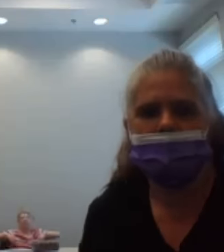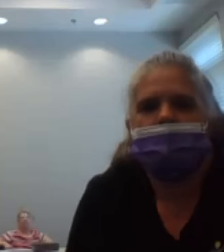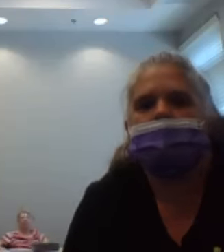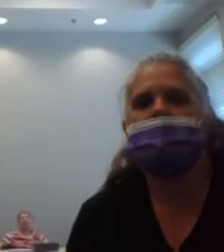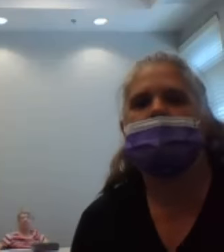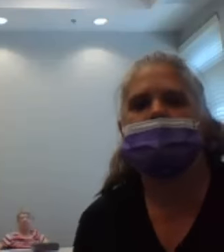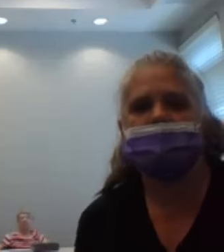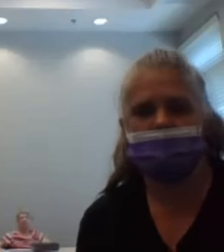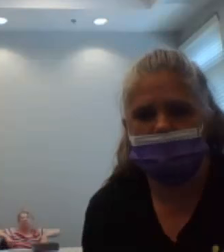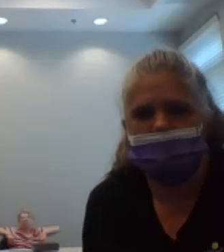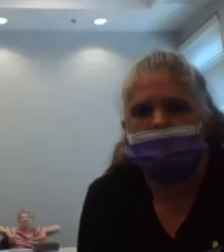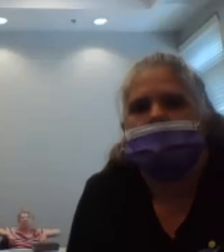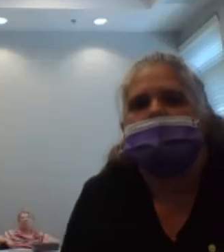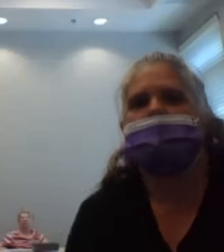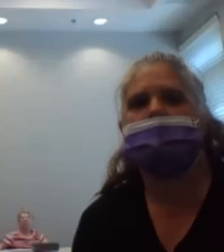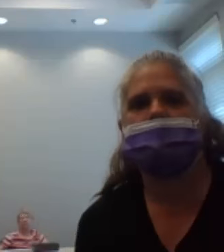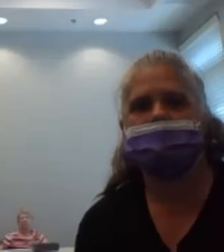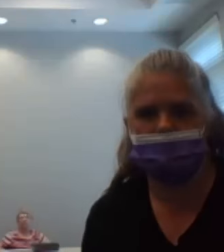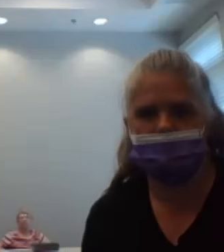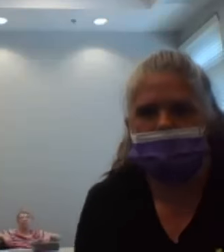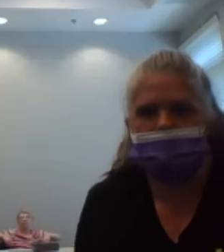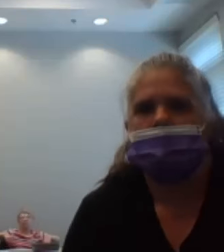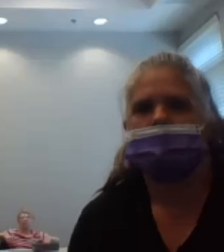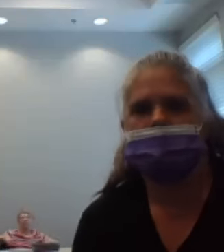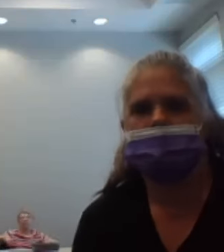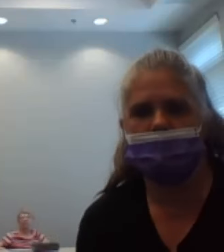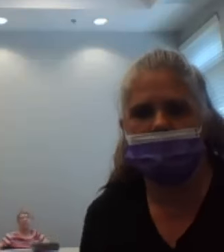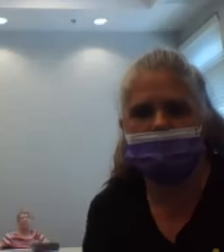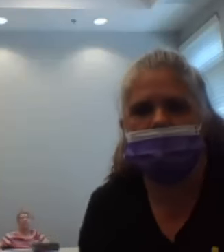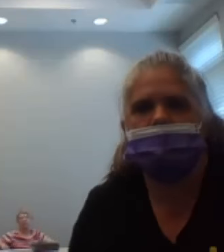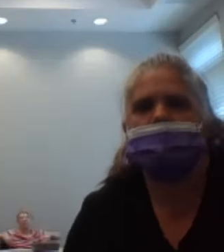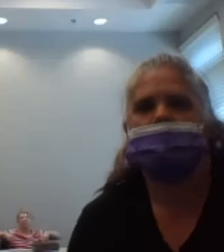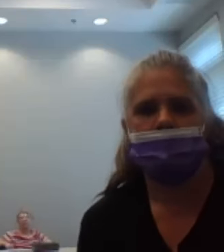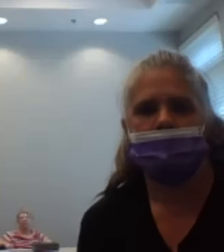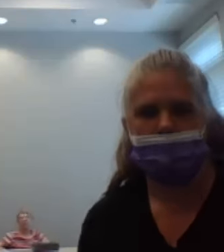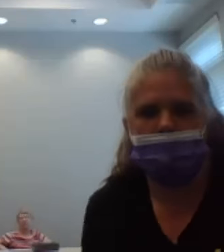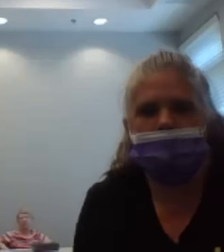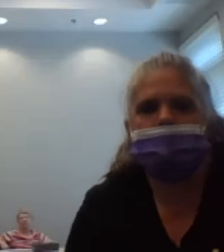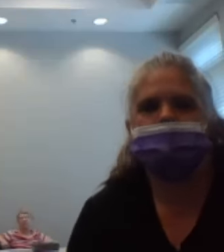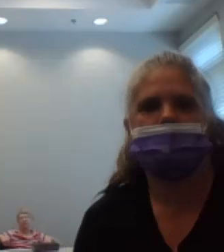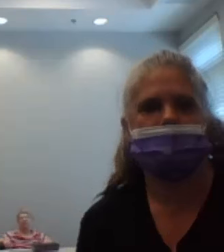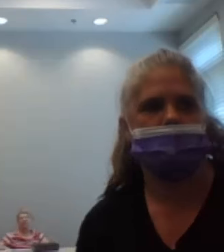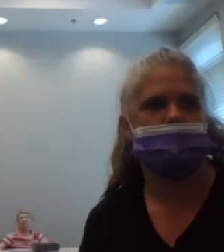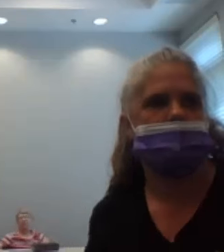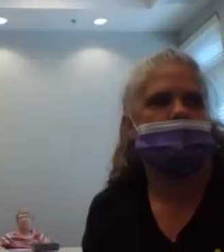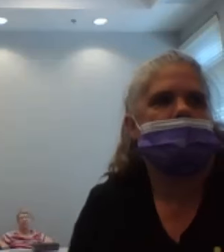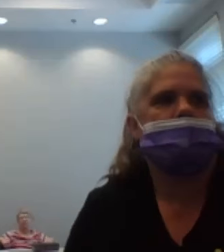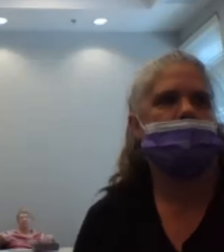15, 16, 17, 19, Now 19,